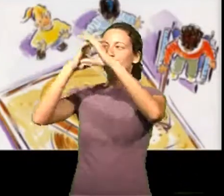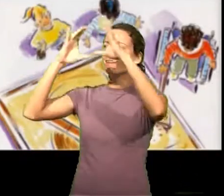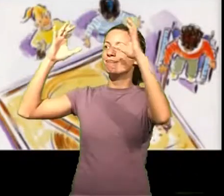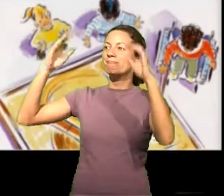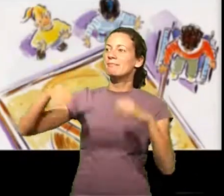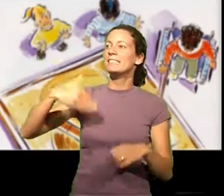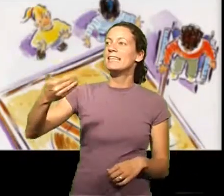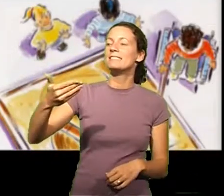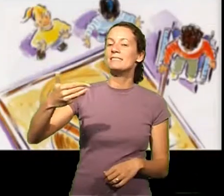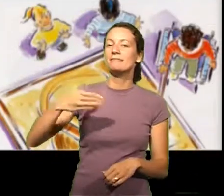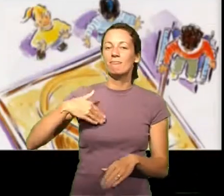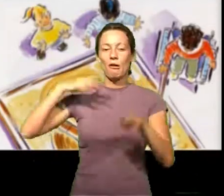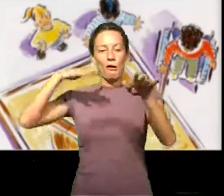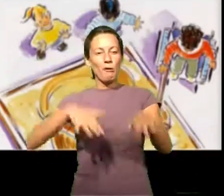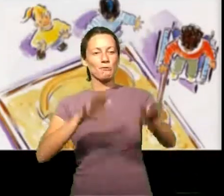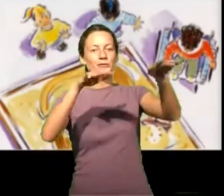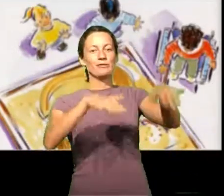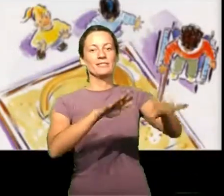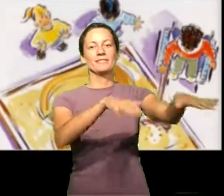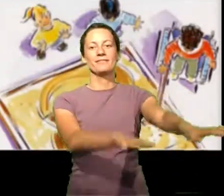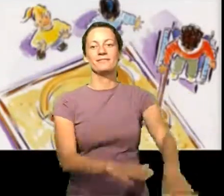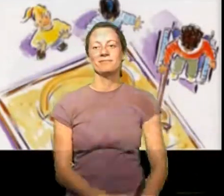And then, I'll make an ocean. thank you so